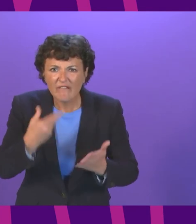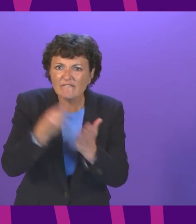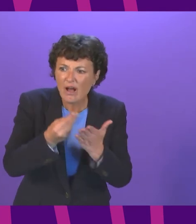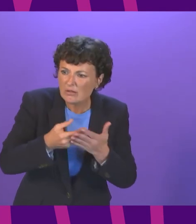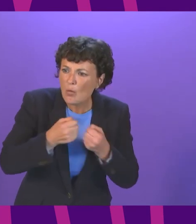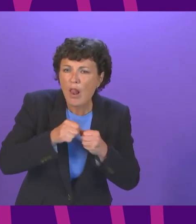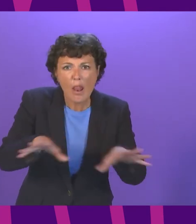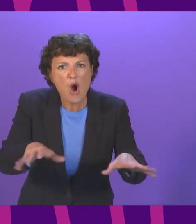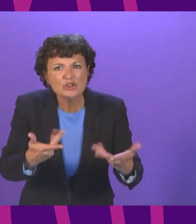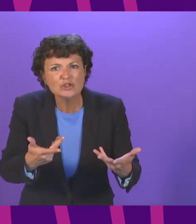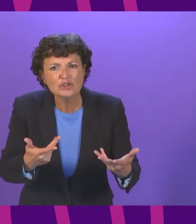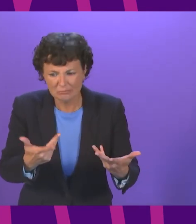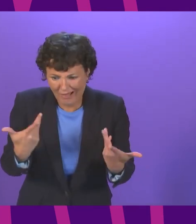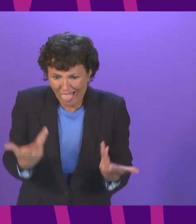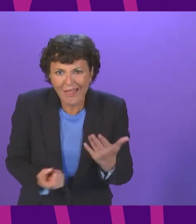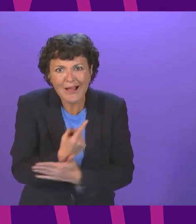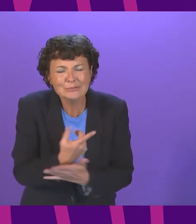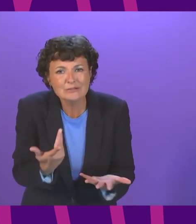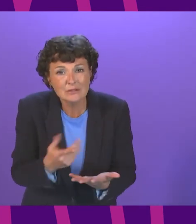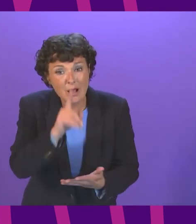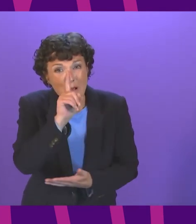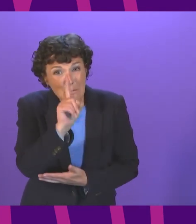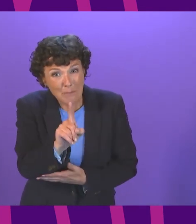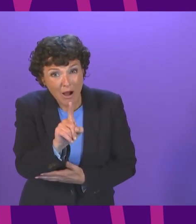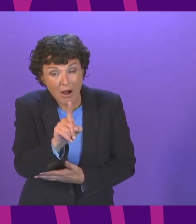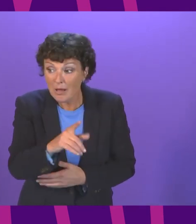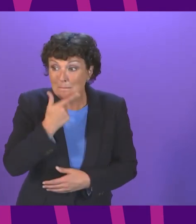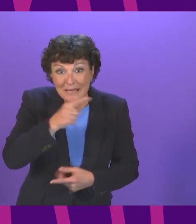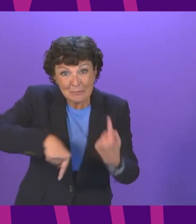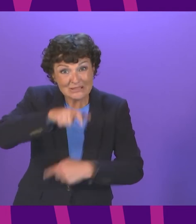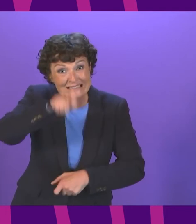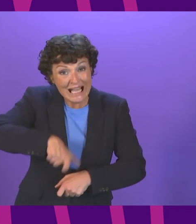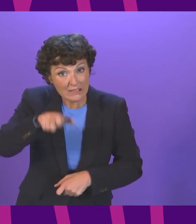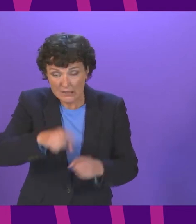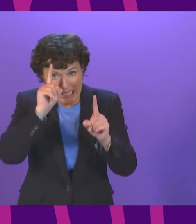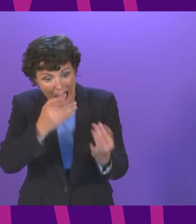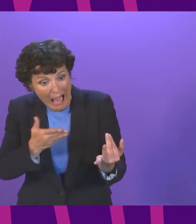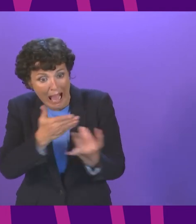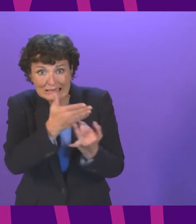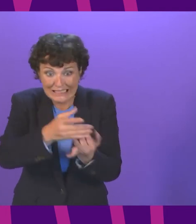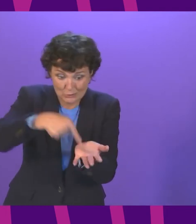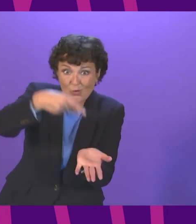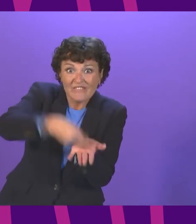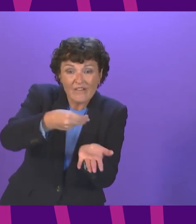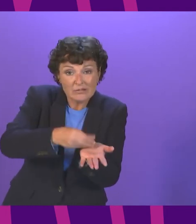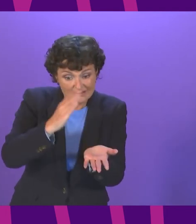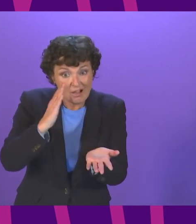the government is working at pace but it will be the end of the year before hard-up tenants even get access to the fund